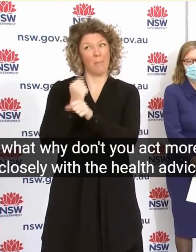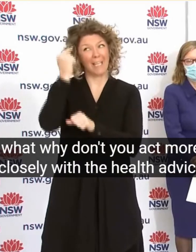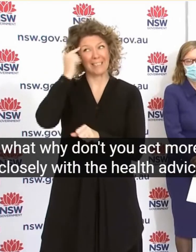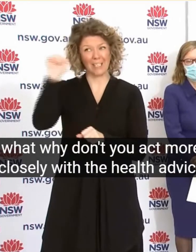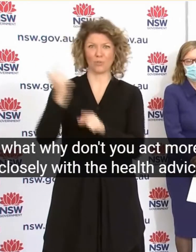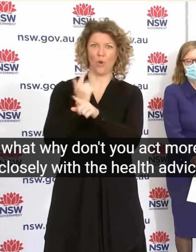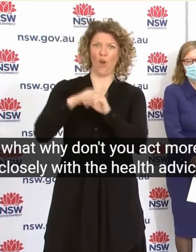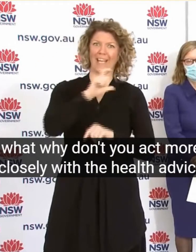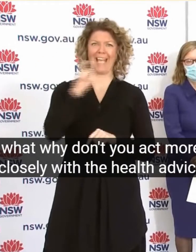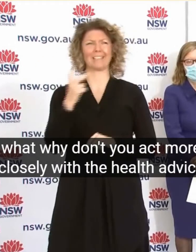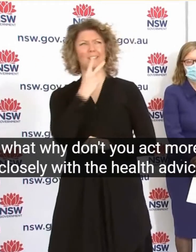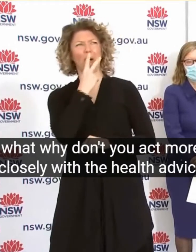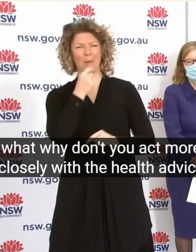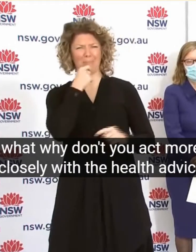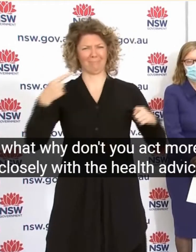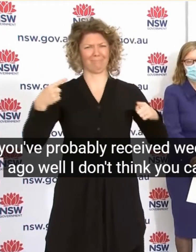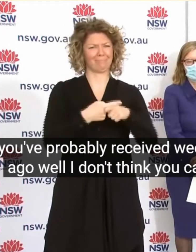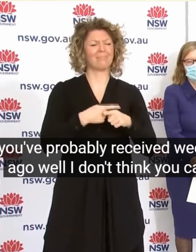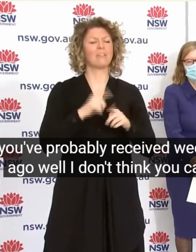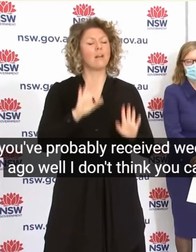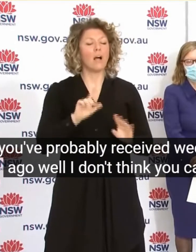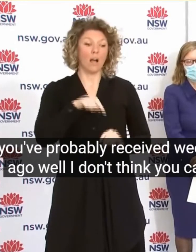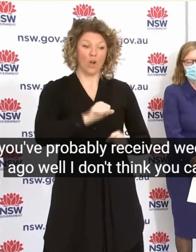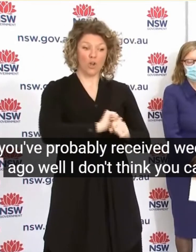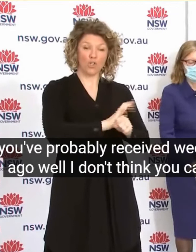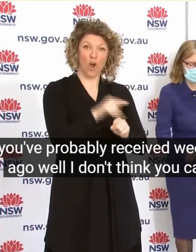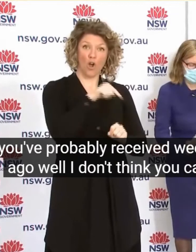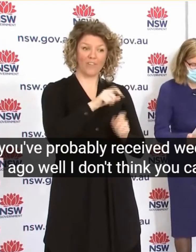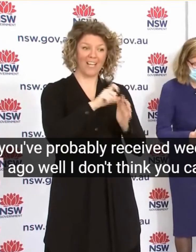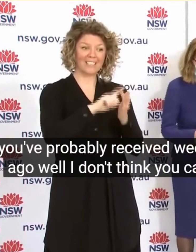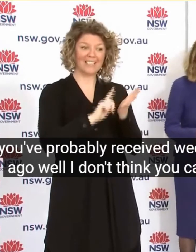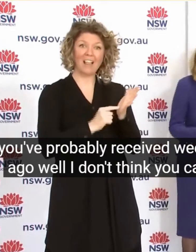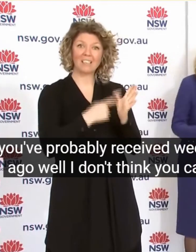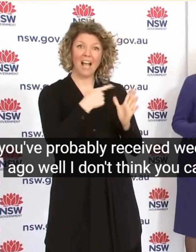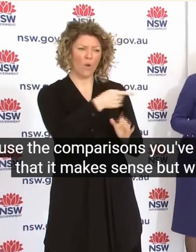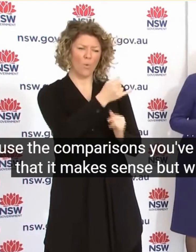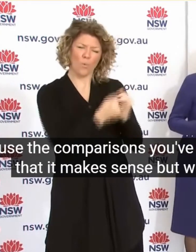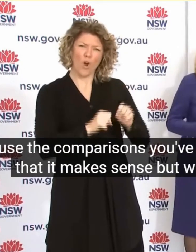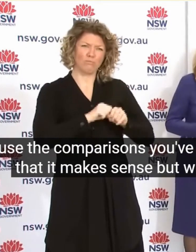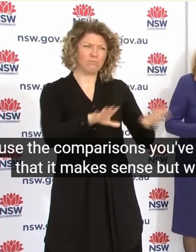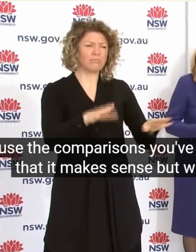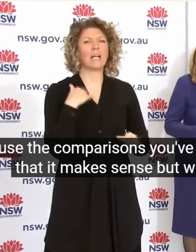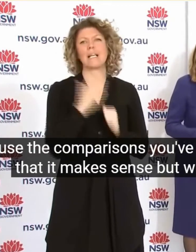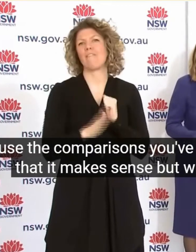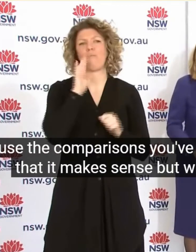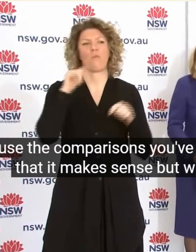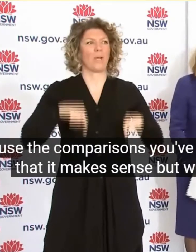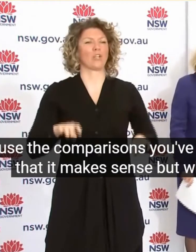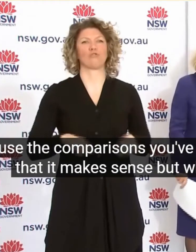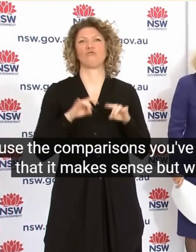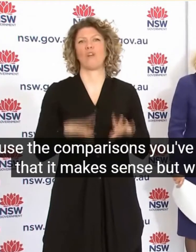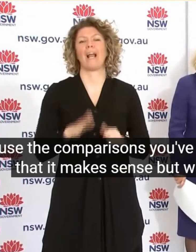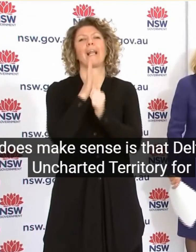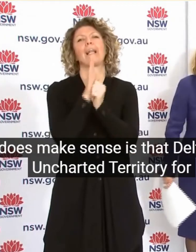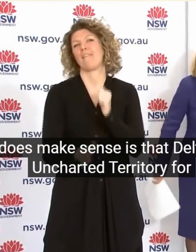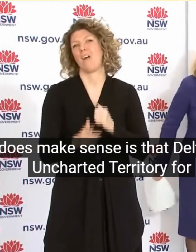What Does Make Sense Is That Delta Is Unchartered Territory For Australia Delta Is Unchartered